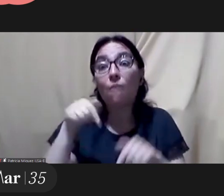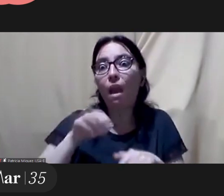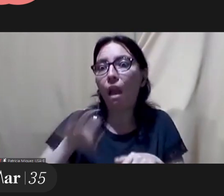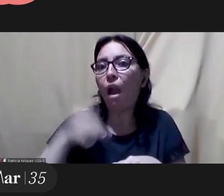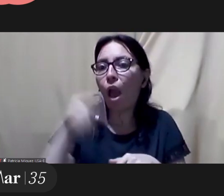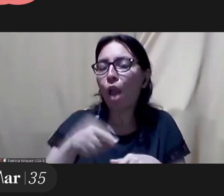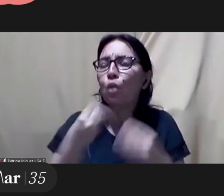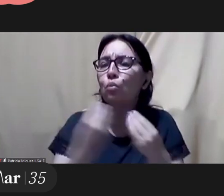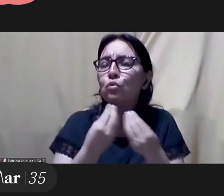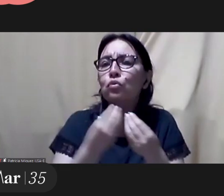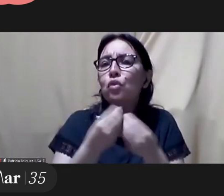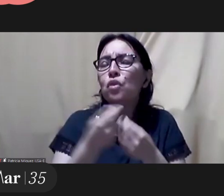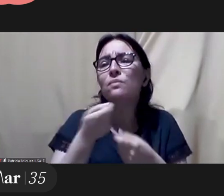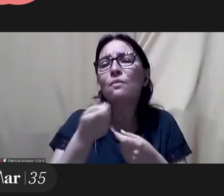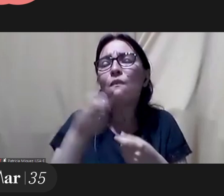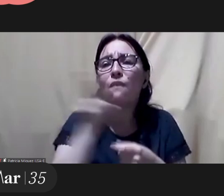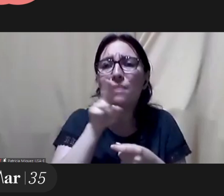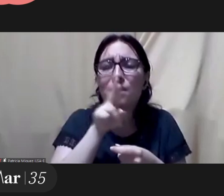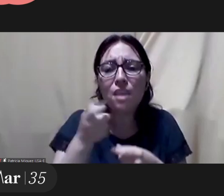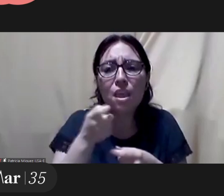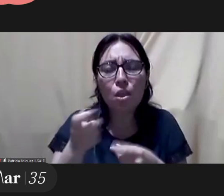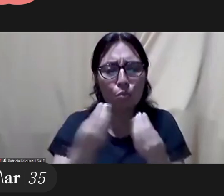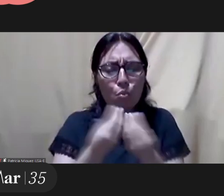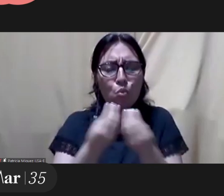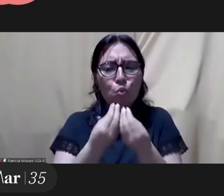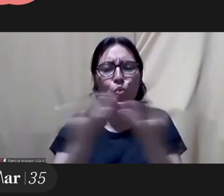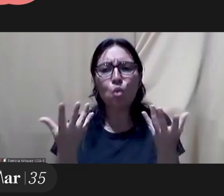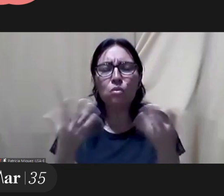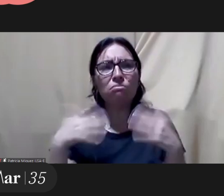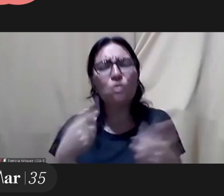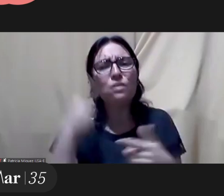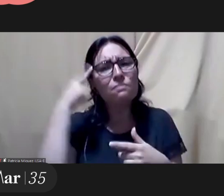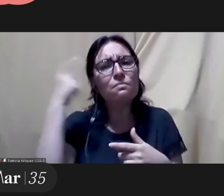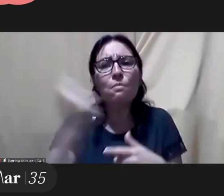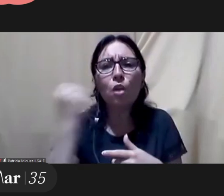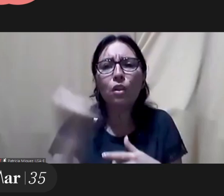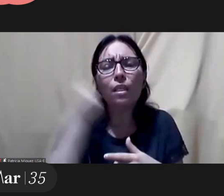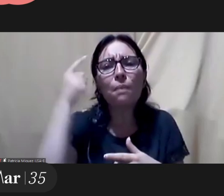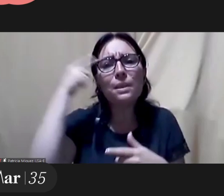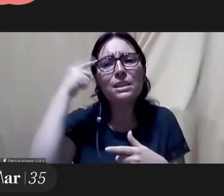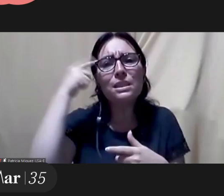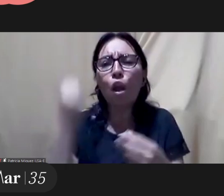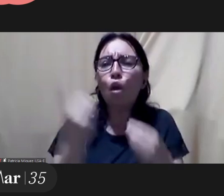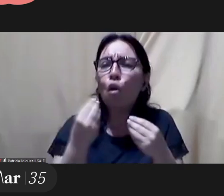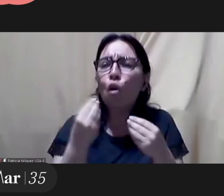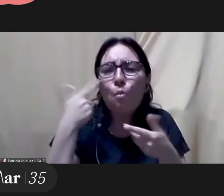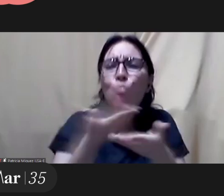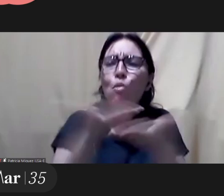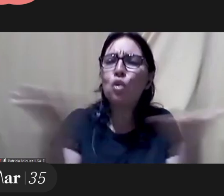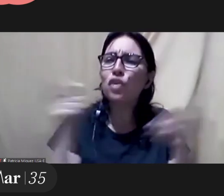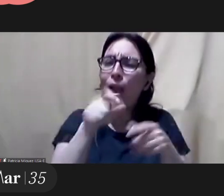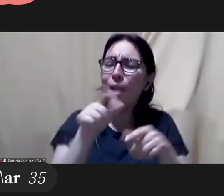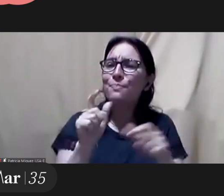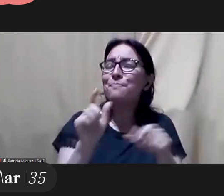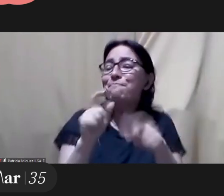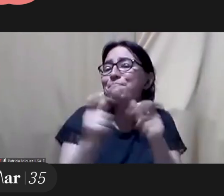in a very difficult year with a lot of femicides. So it is important to think how to represent the